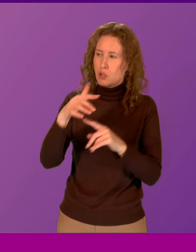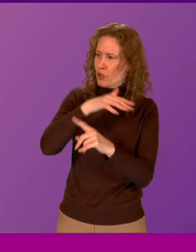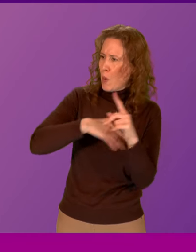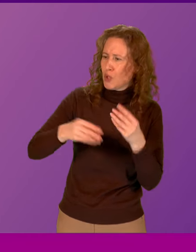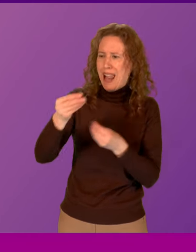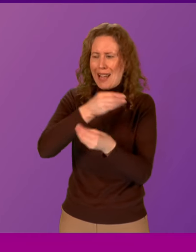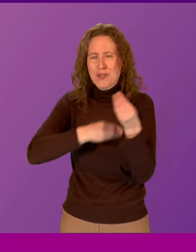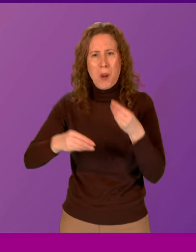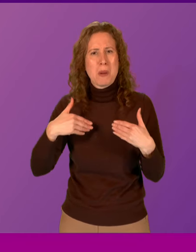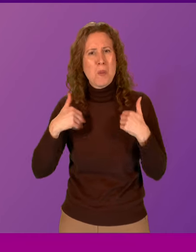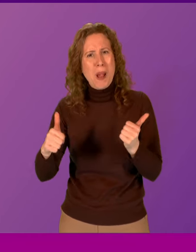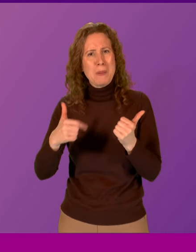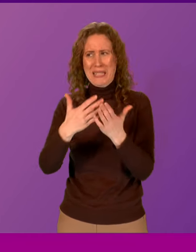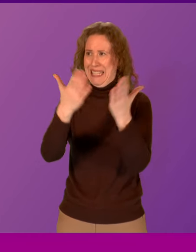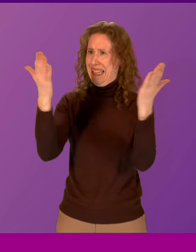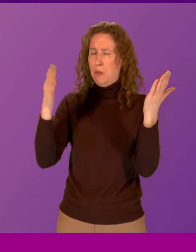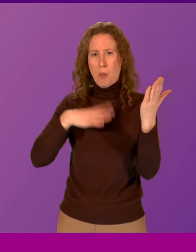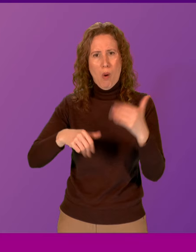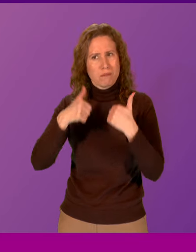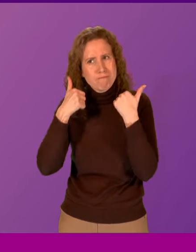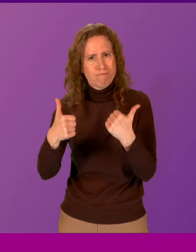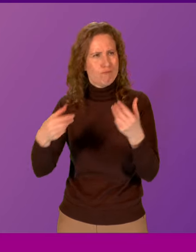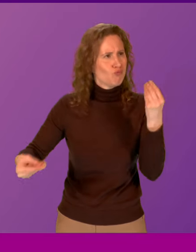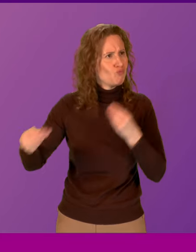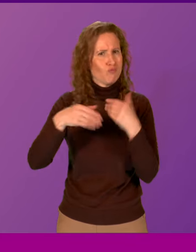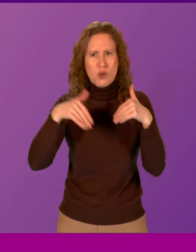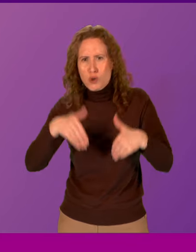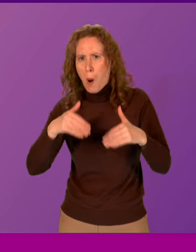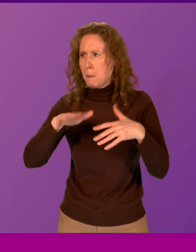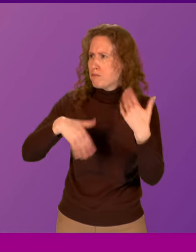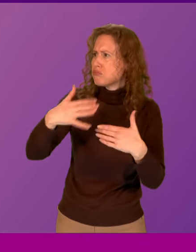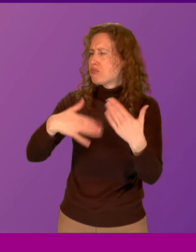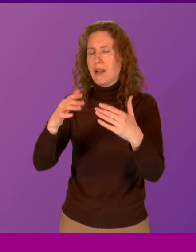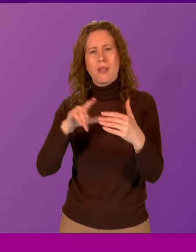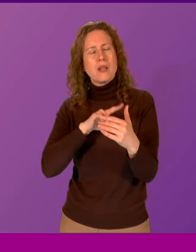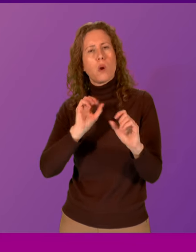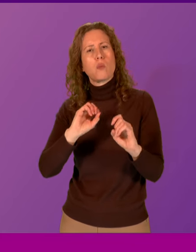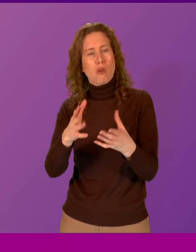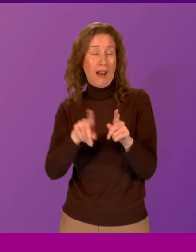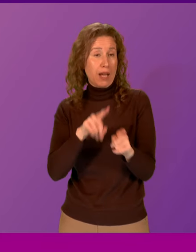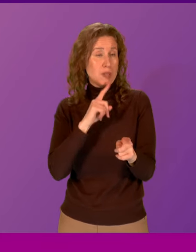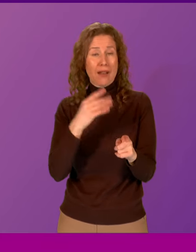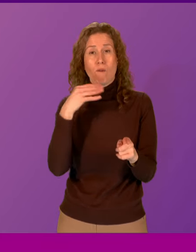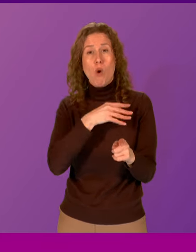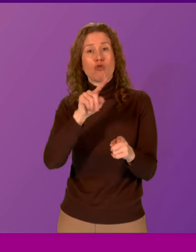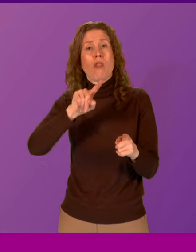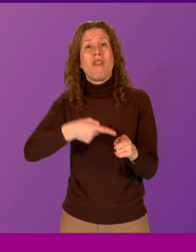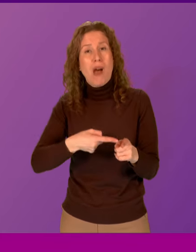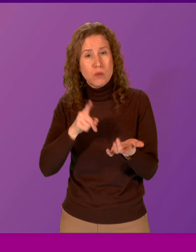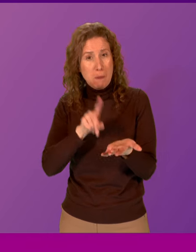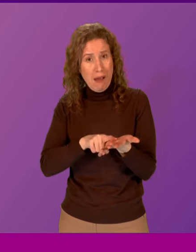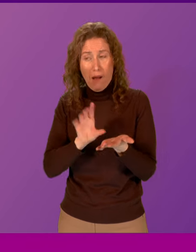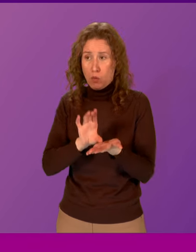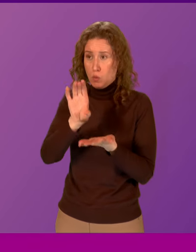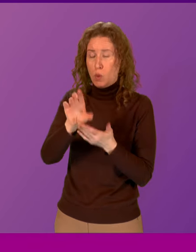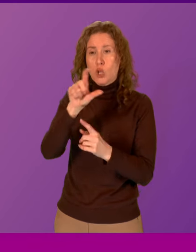and economic wellbeing of our cities and of Aberdeen as well, of course. That's why we provided, as the Member said, £400,000 to